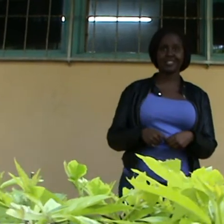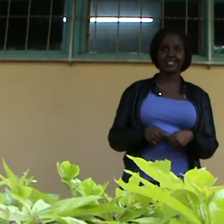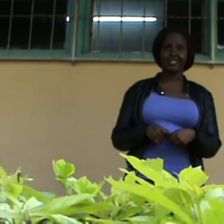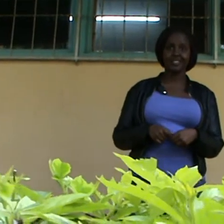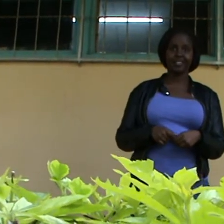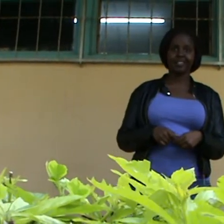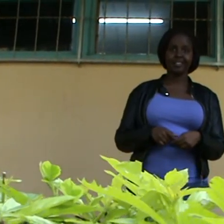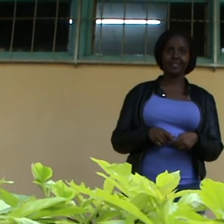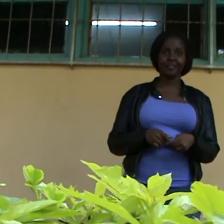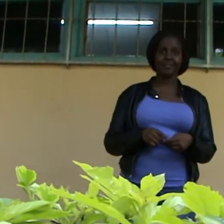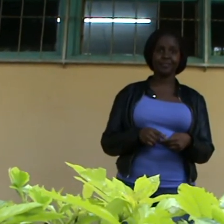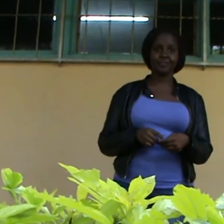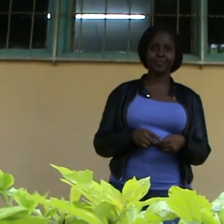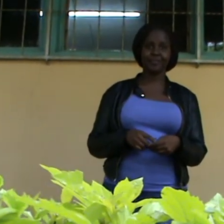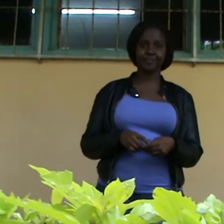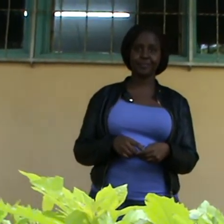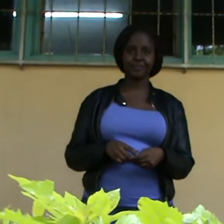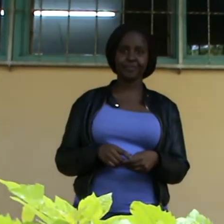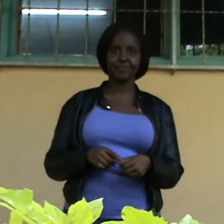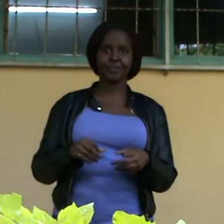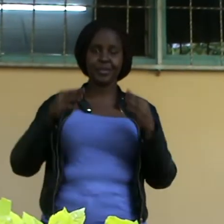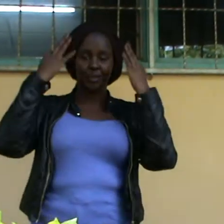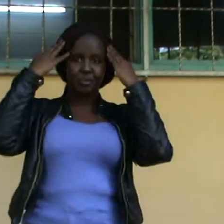The bread was sharing and finally it was.